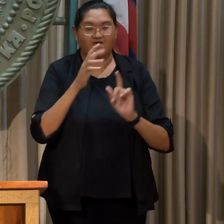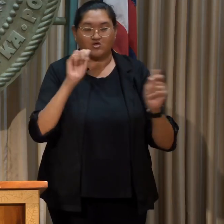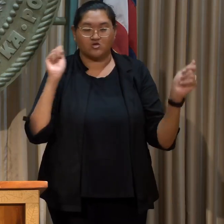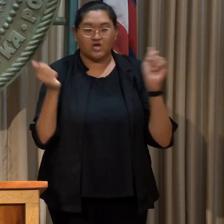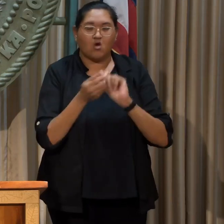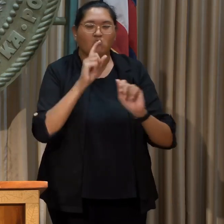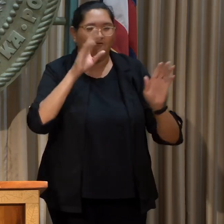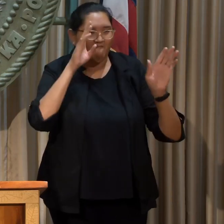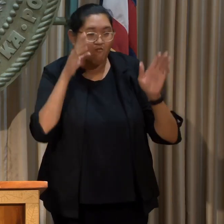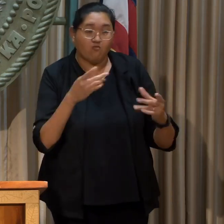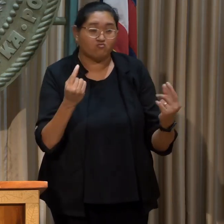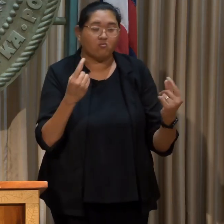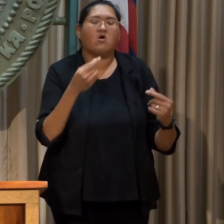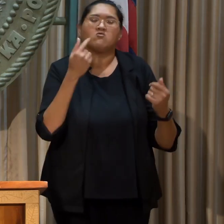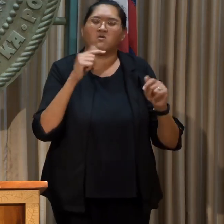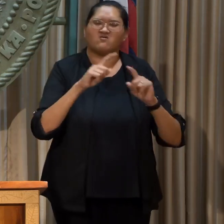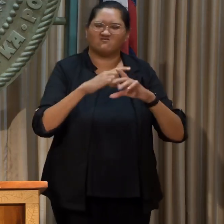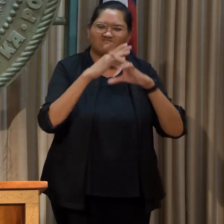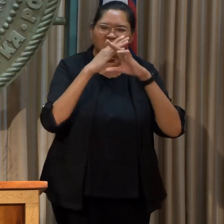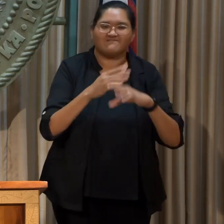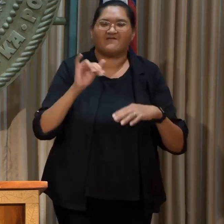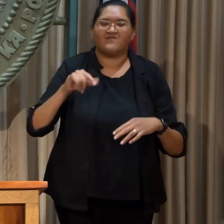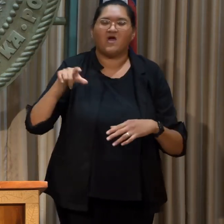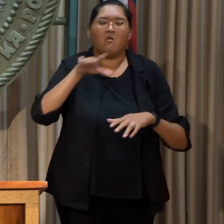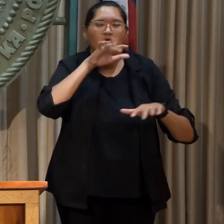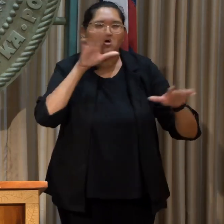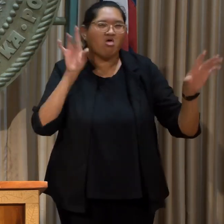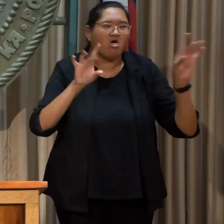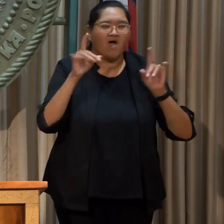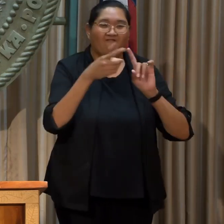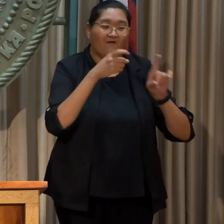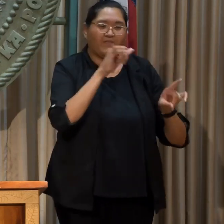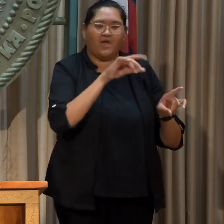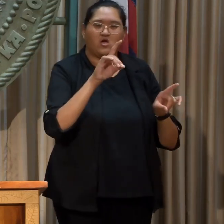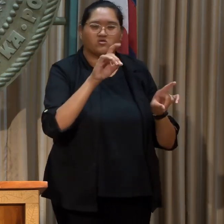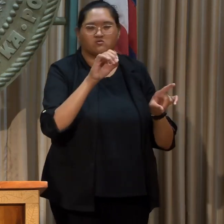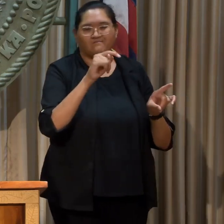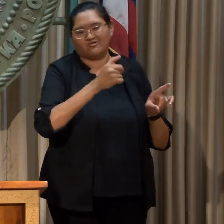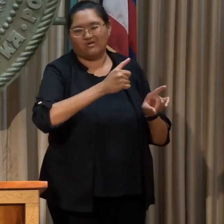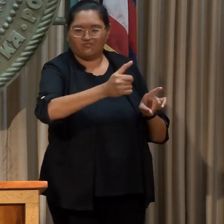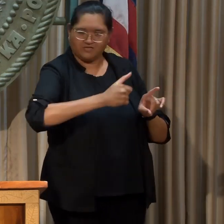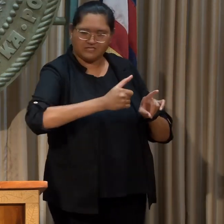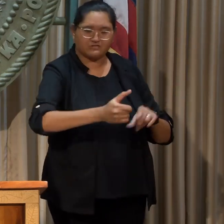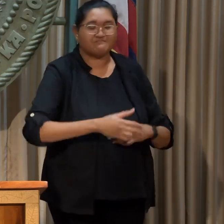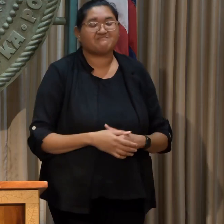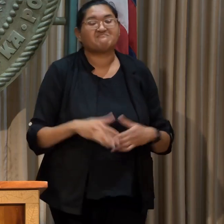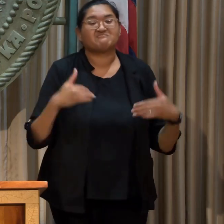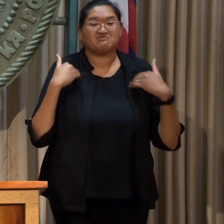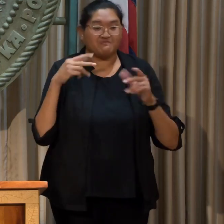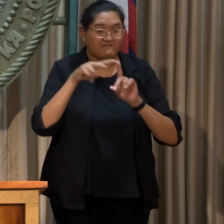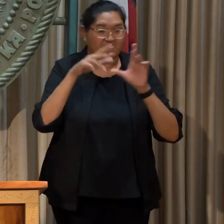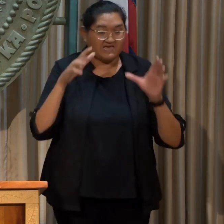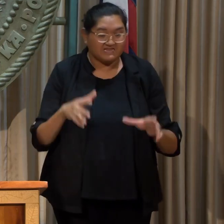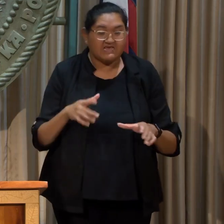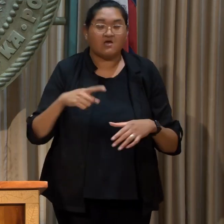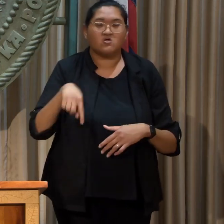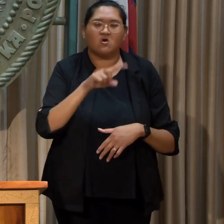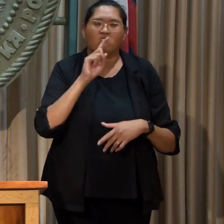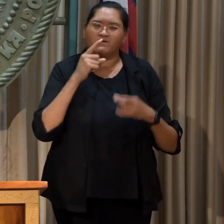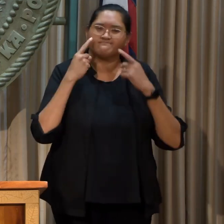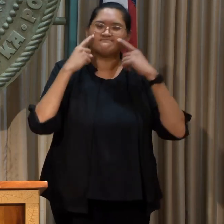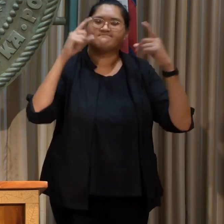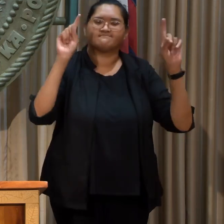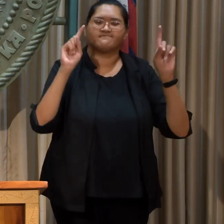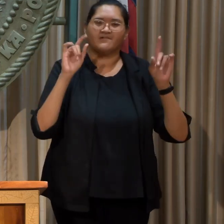focused on stopping climate pollution from transportation. All these years later, youth plaintiffs and their government have achieved